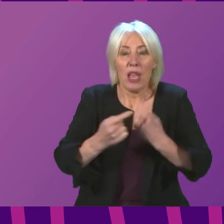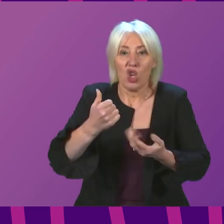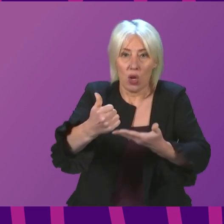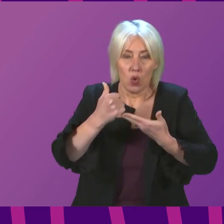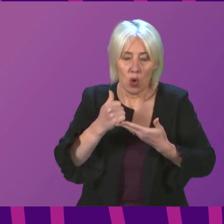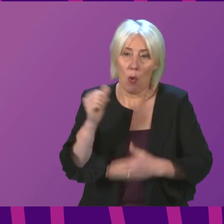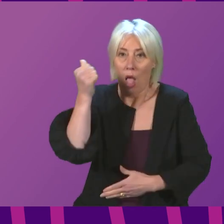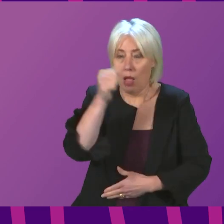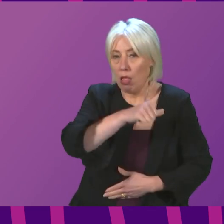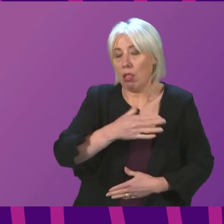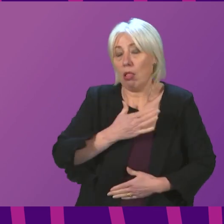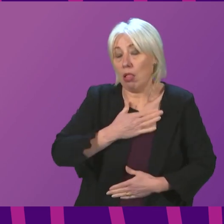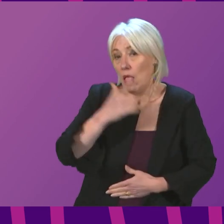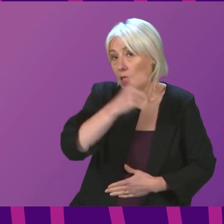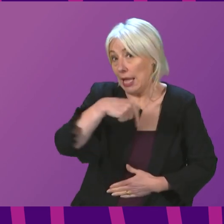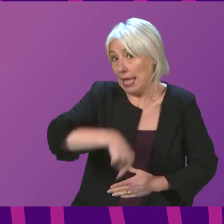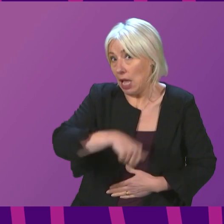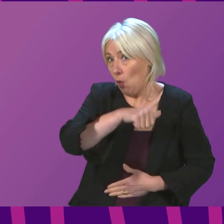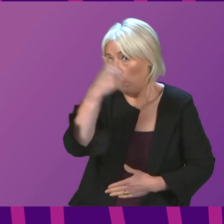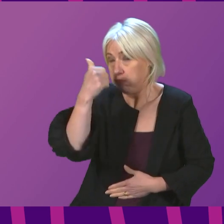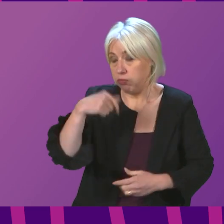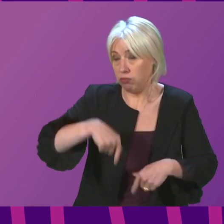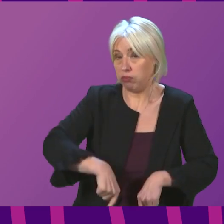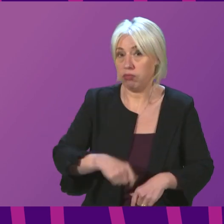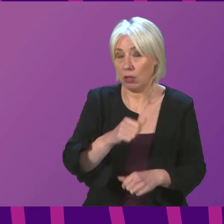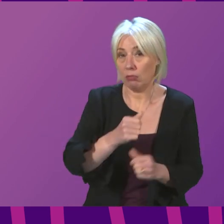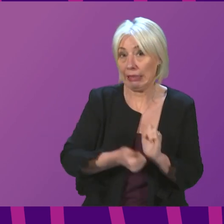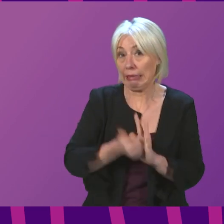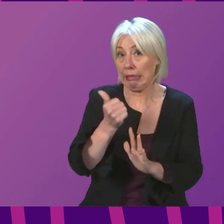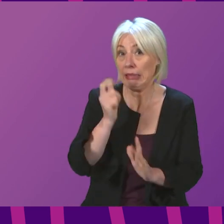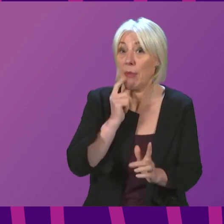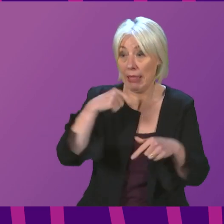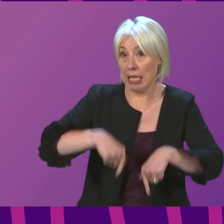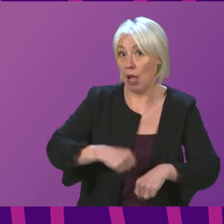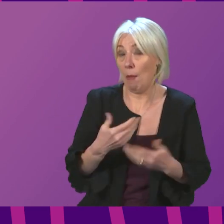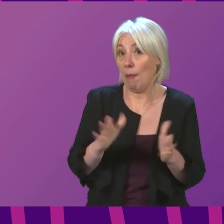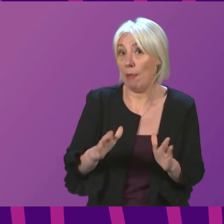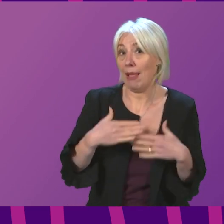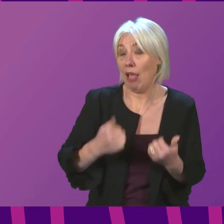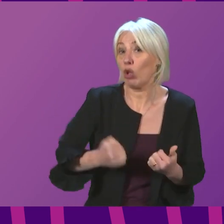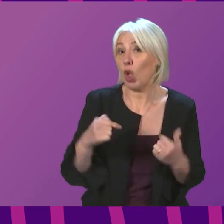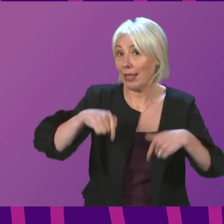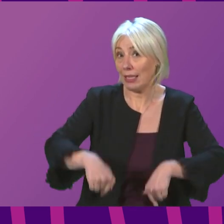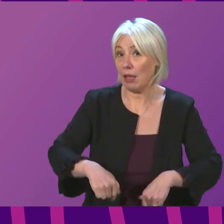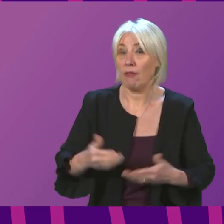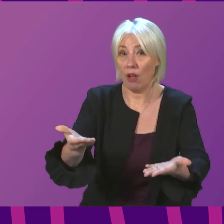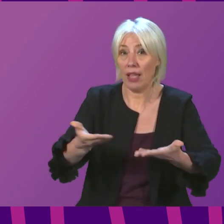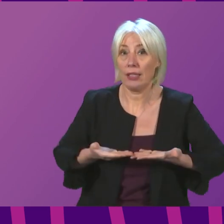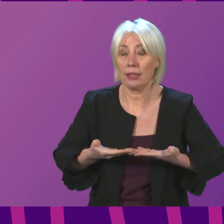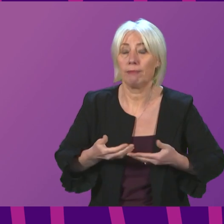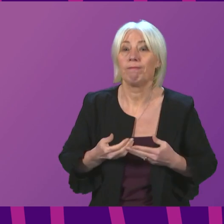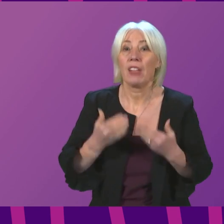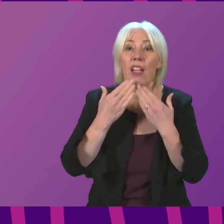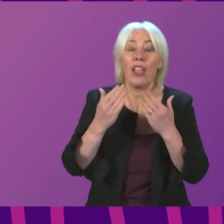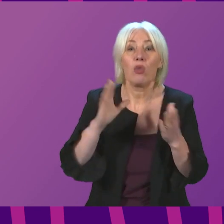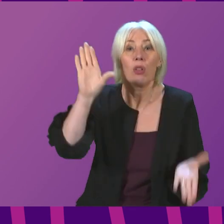Scotland to have the expertise and the skills of Public Health Scotland in getting us into that position. The you. That concludes